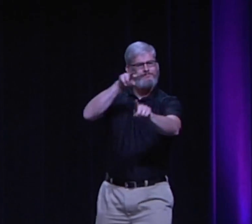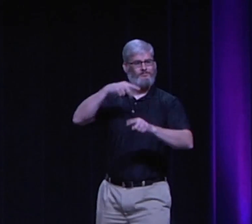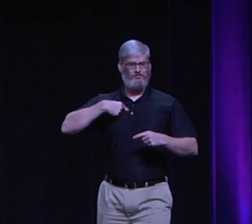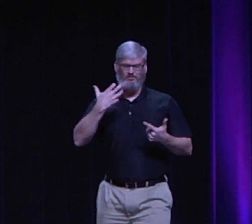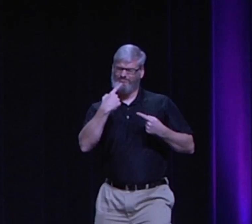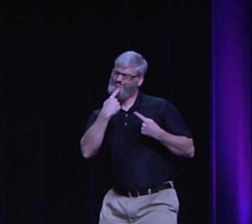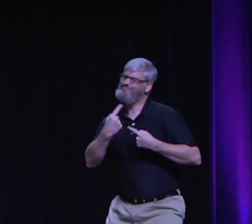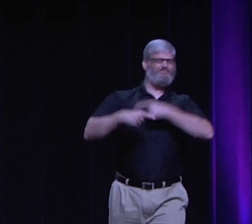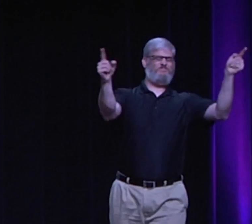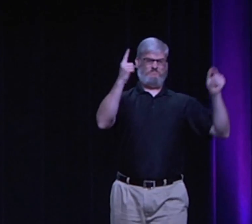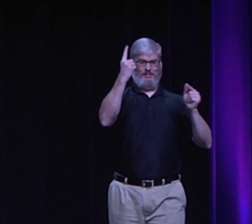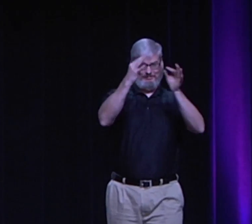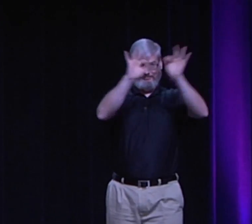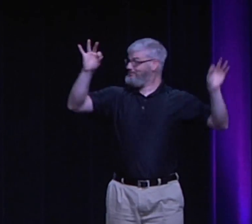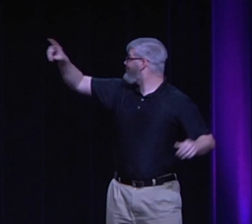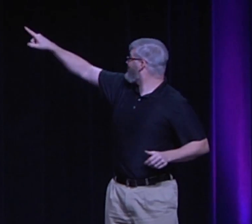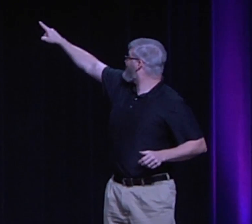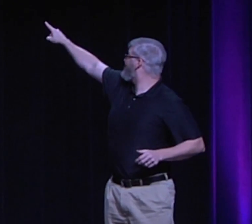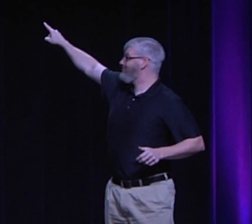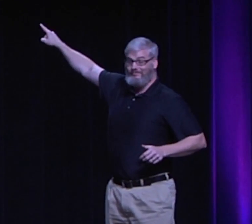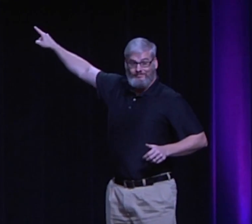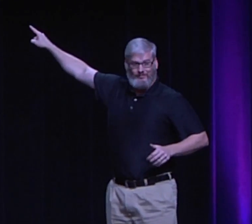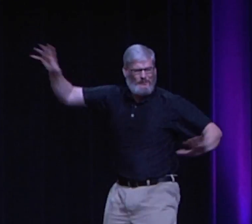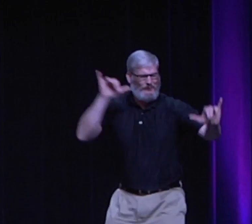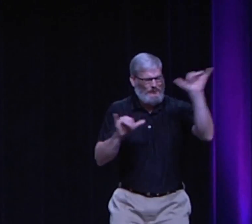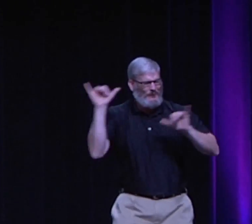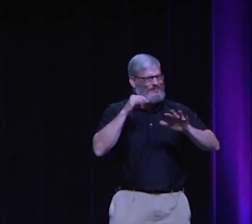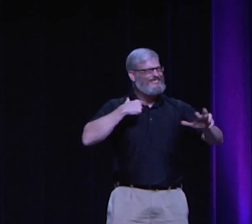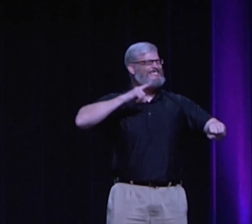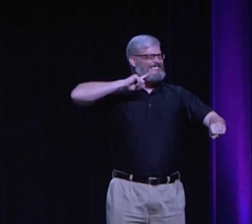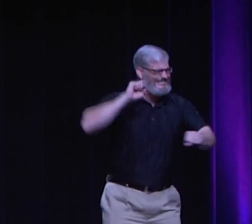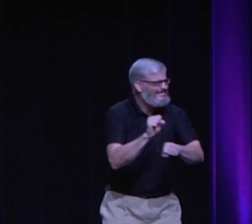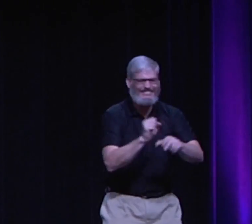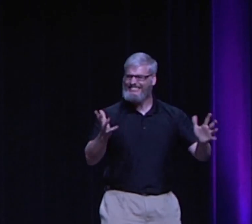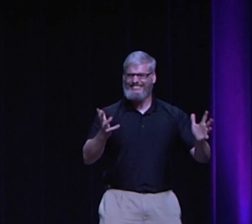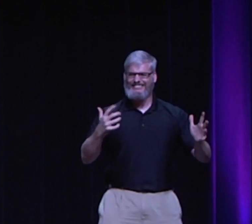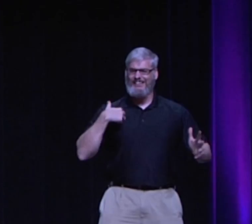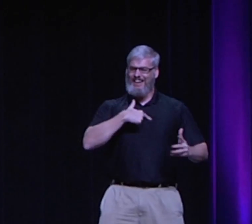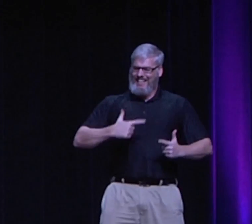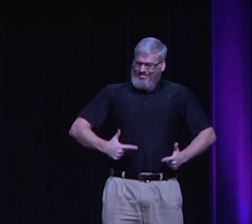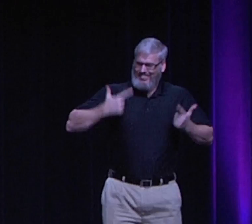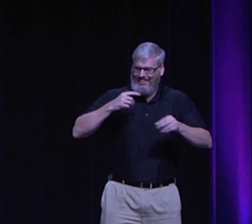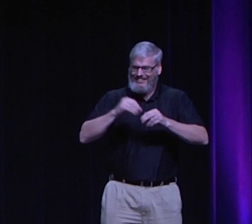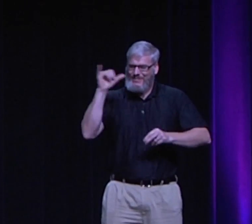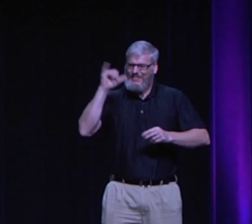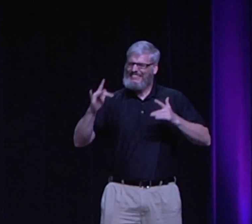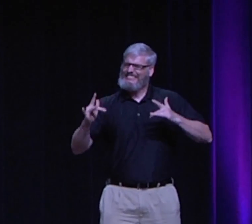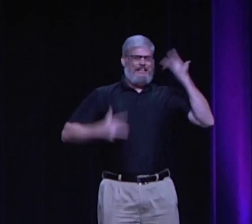And so I'd like to have a new approach or a new view on atheism. And I'd to emphasize that the time and age